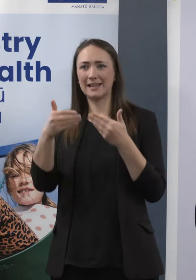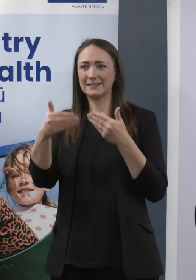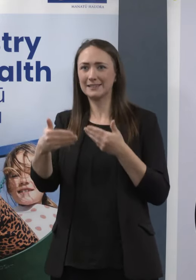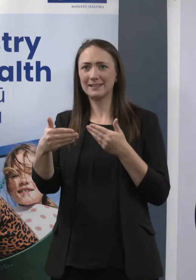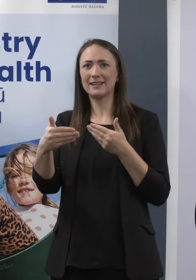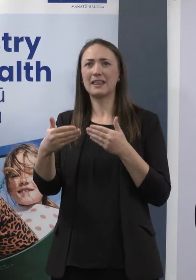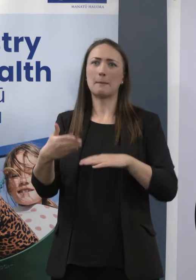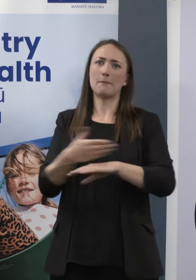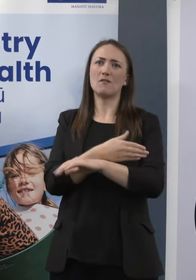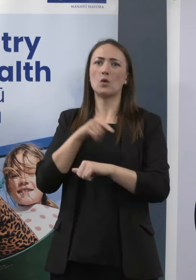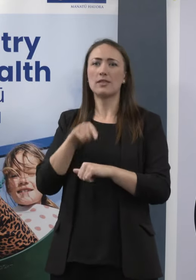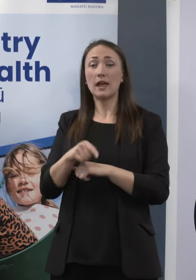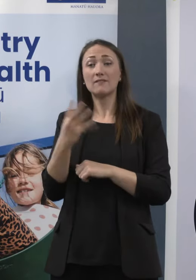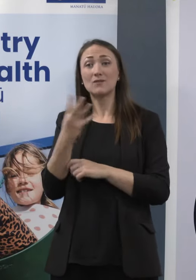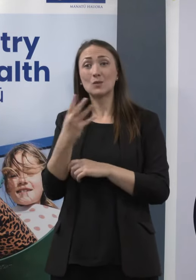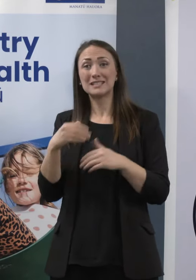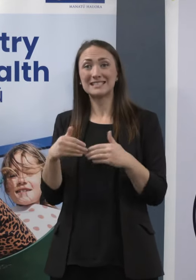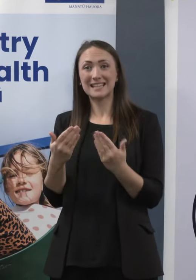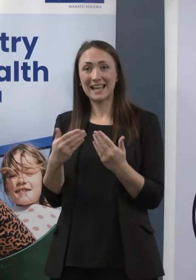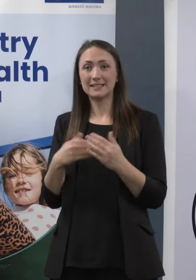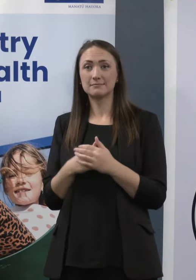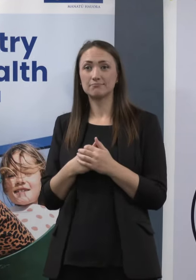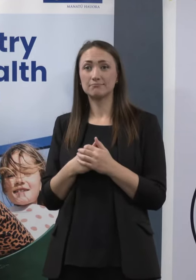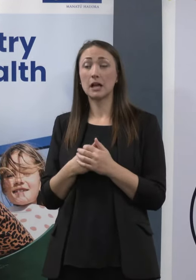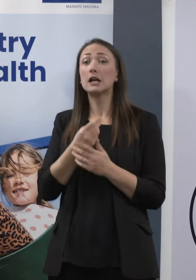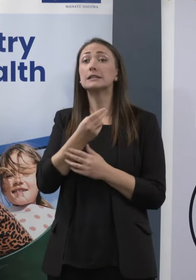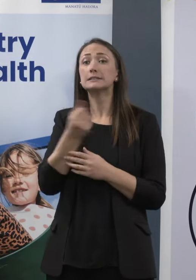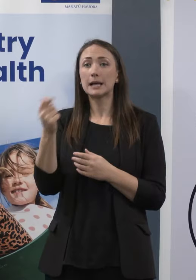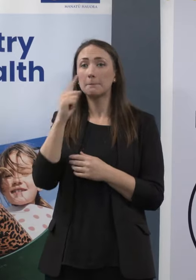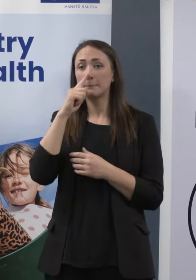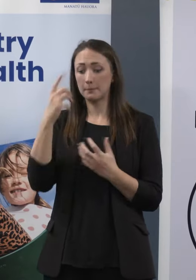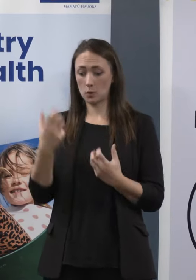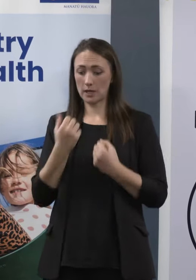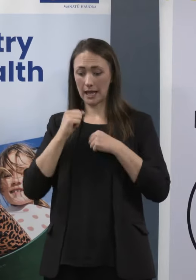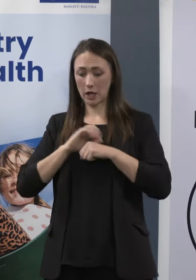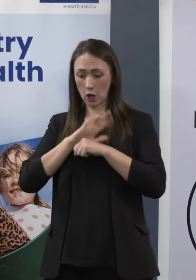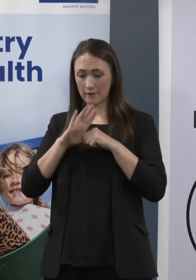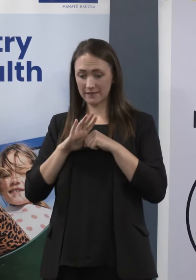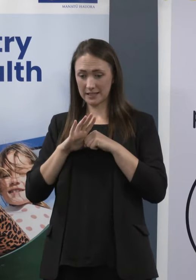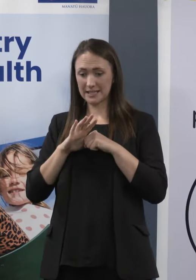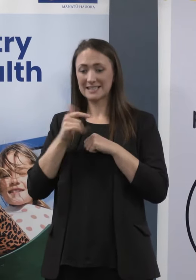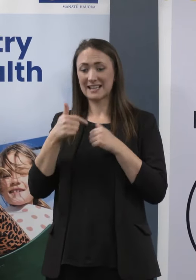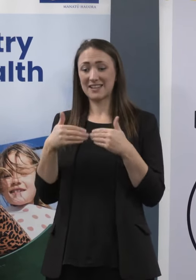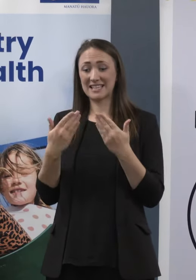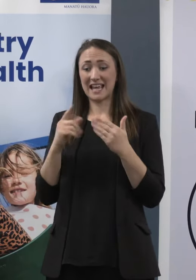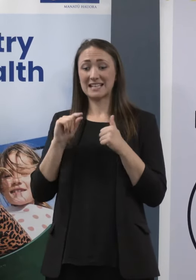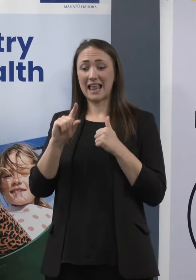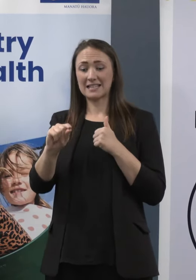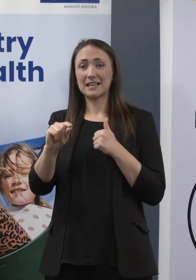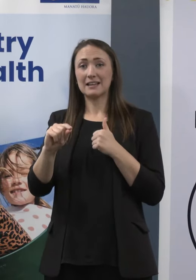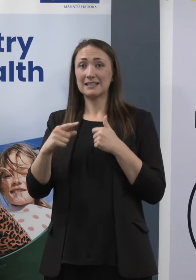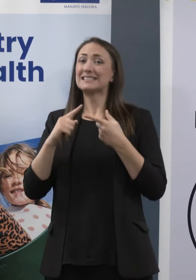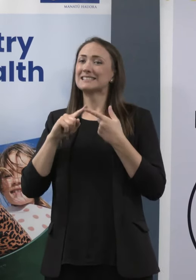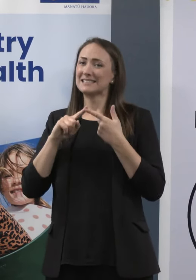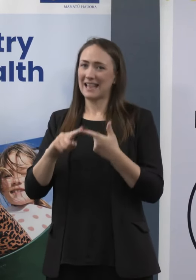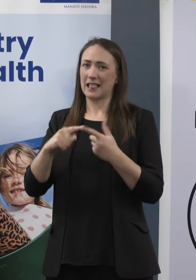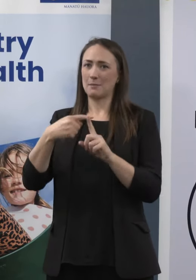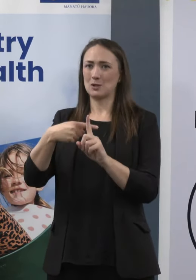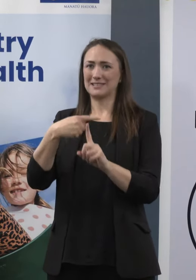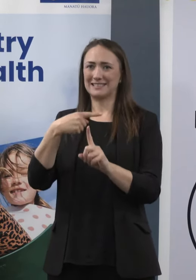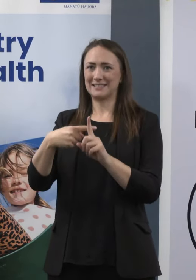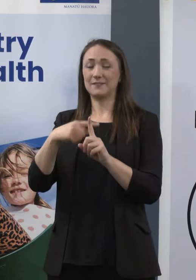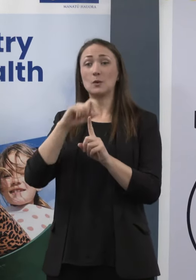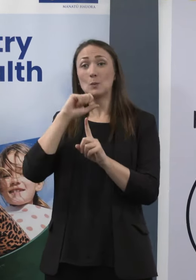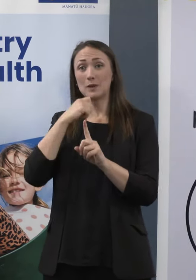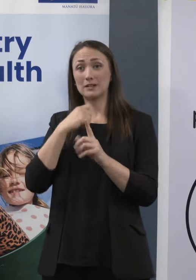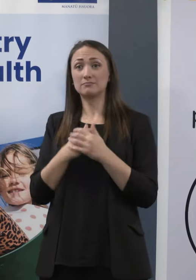So after seven days, there will be some people who are still infectious, and some of those people will return a positive rapid antigen test